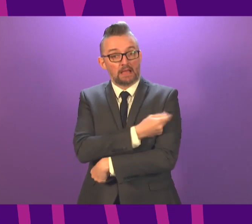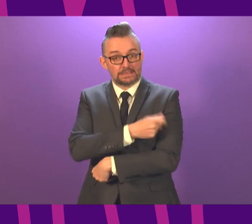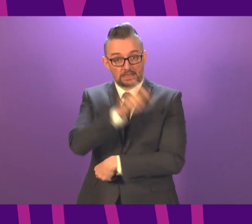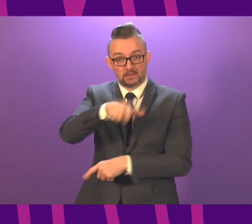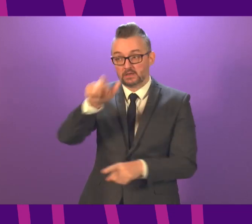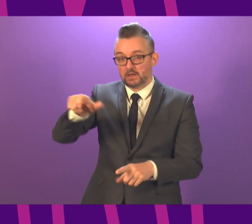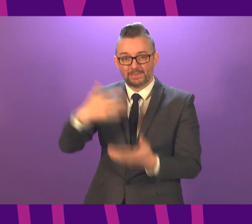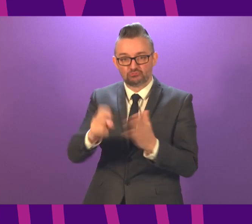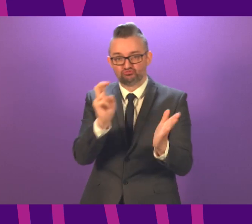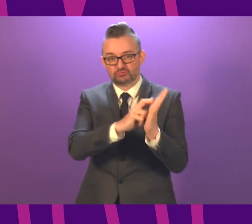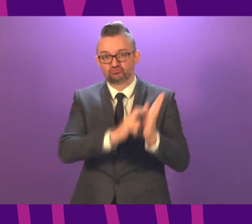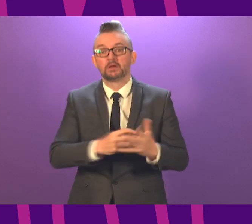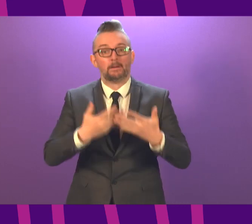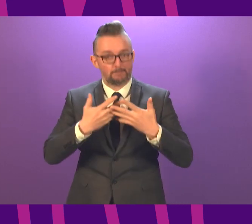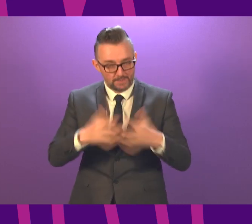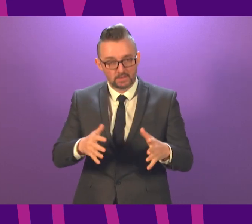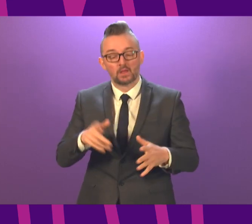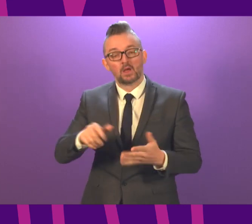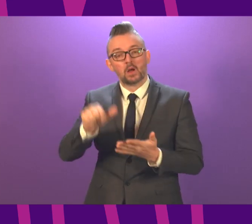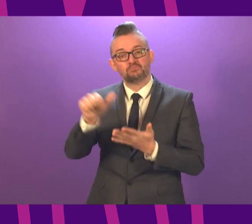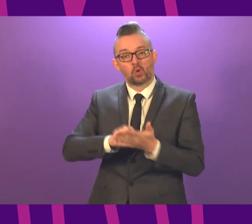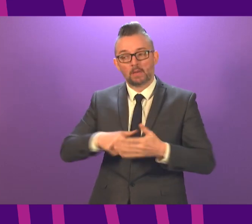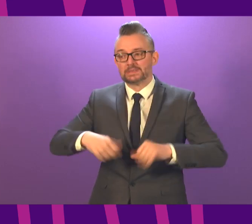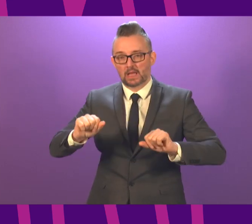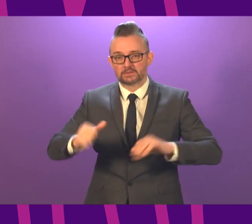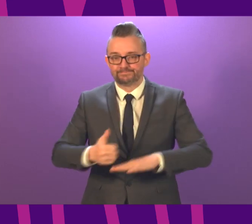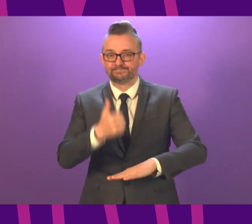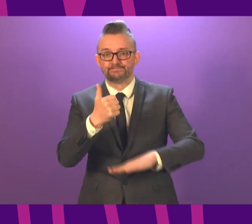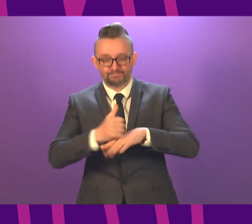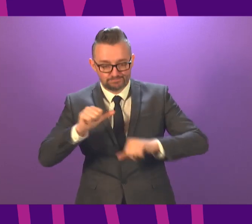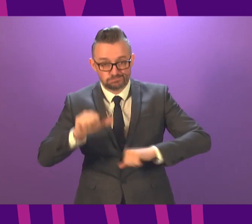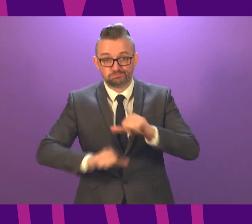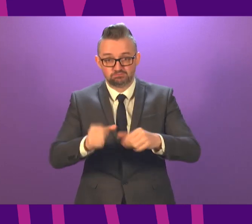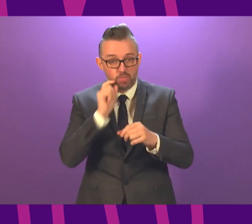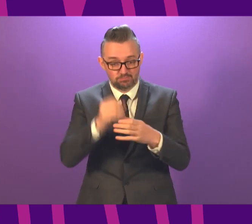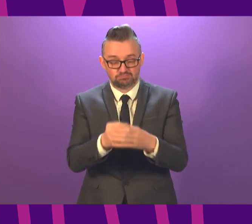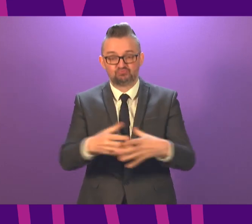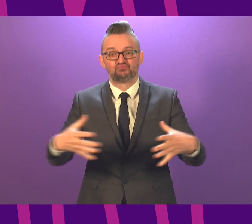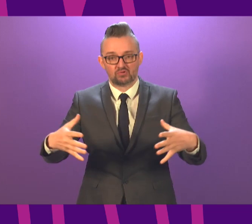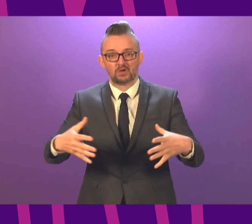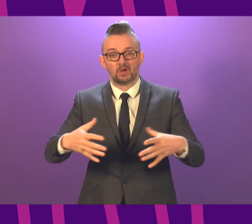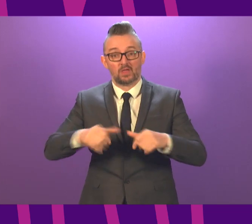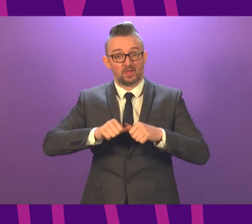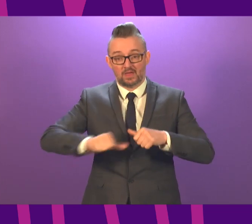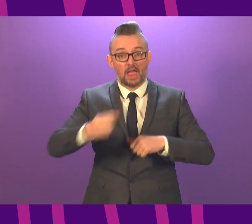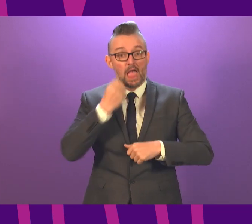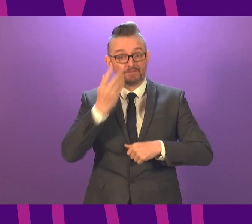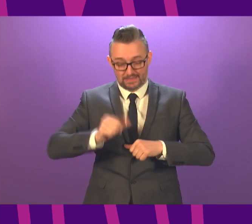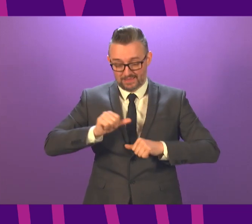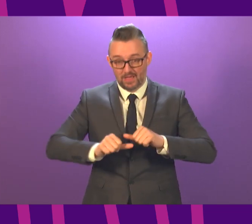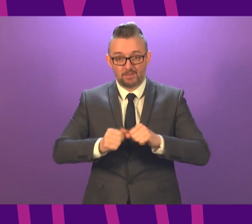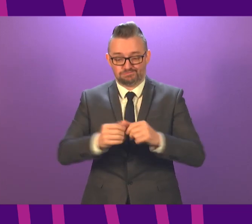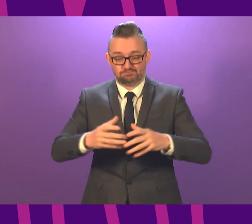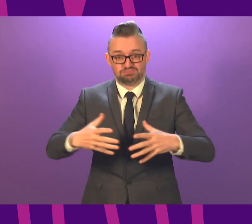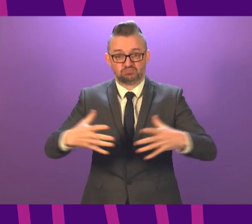registered and the programme is gearing up as we speak and will gather pace literally with every day that passes